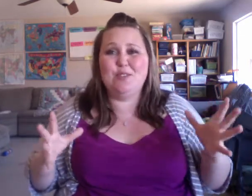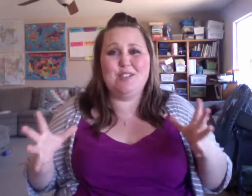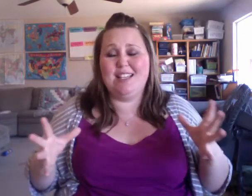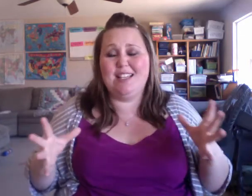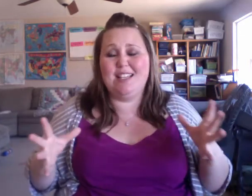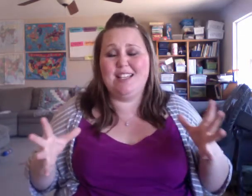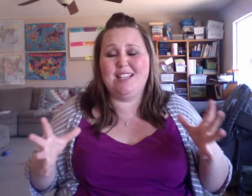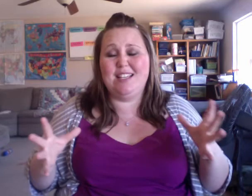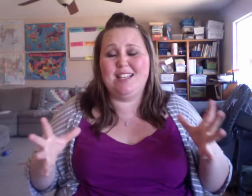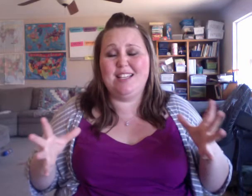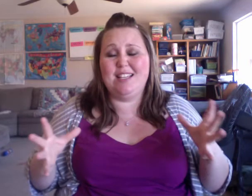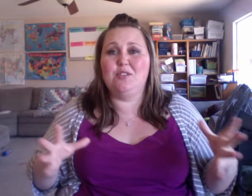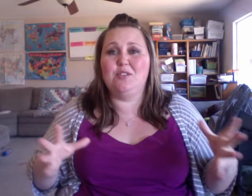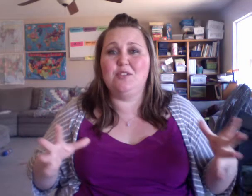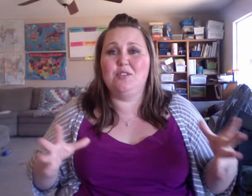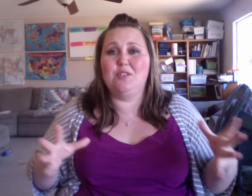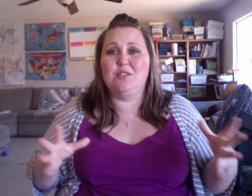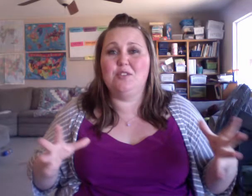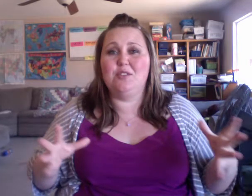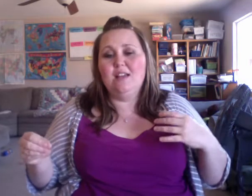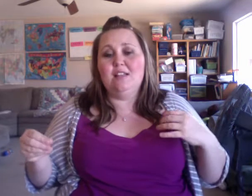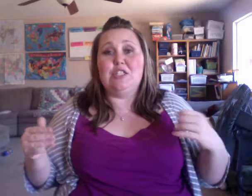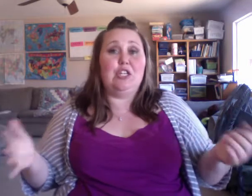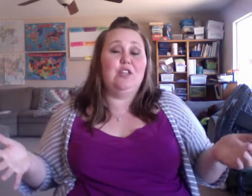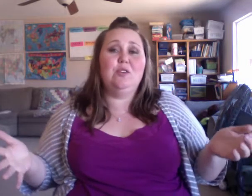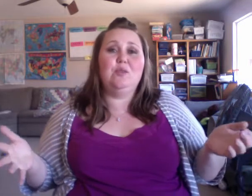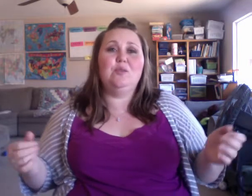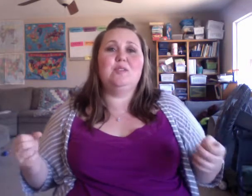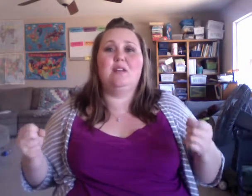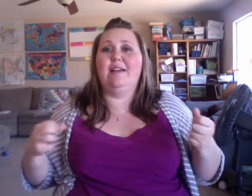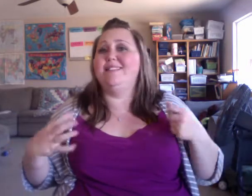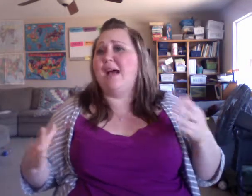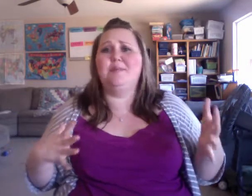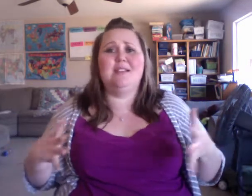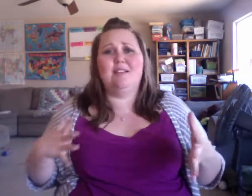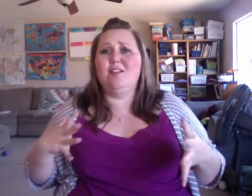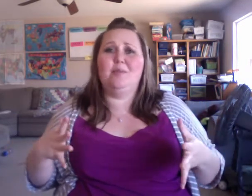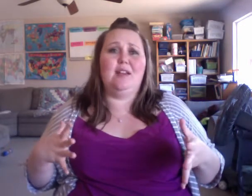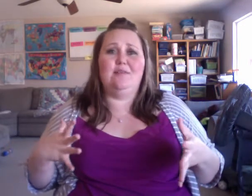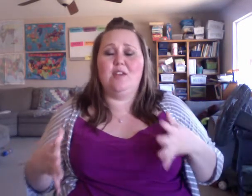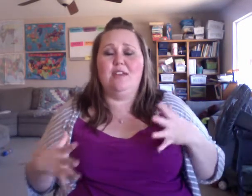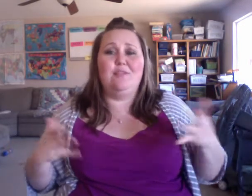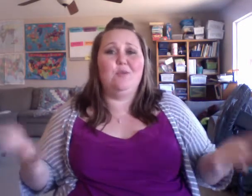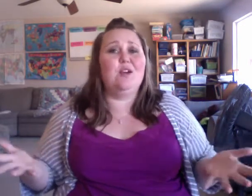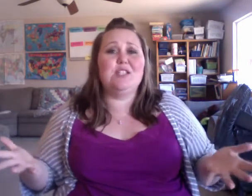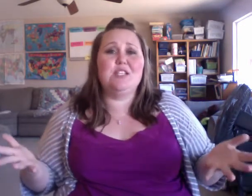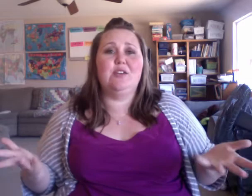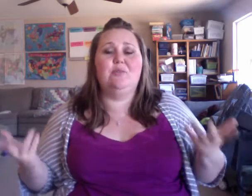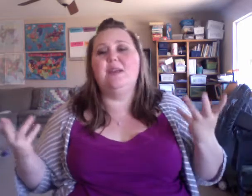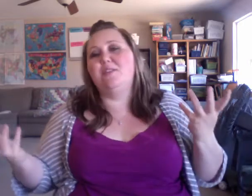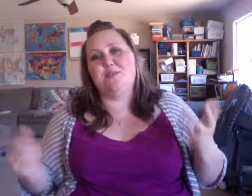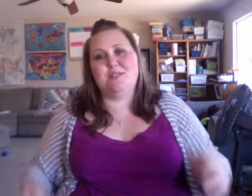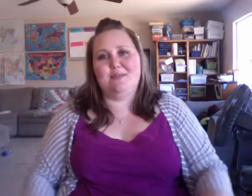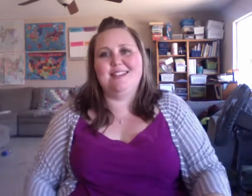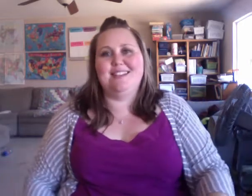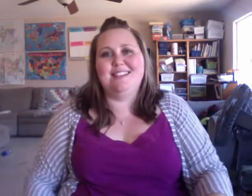those things that you want or don't want to use, adapt it a little bit if you want to. But those are some ideas